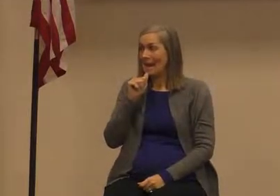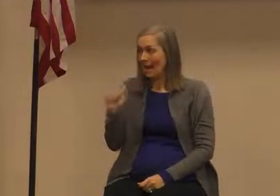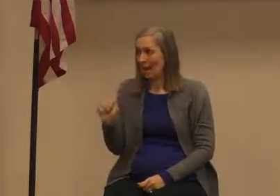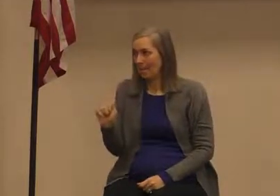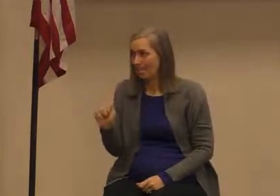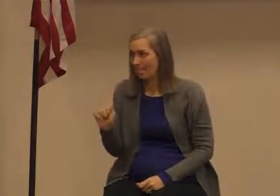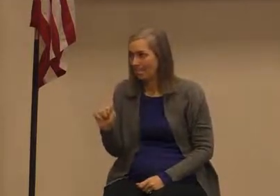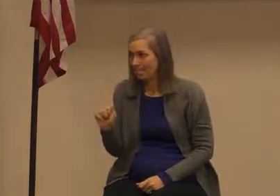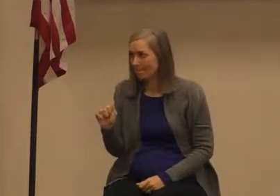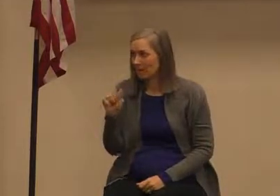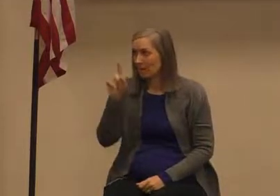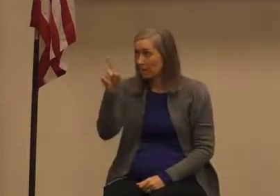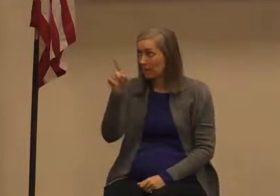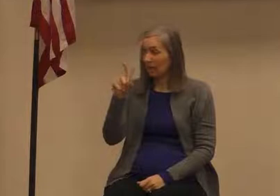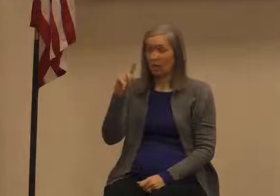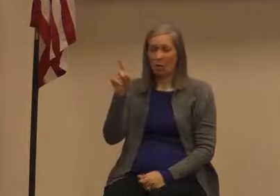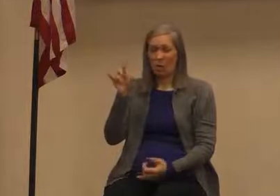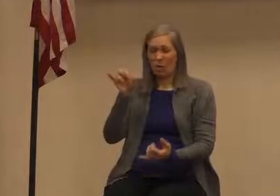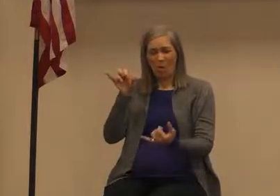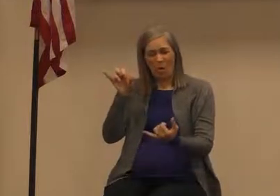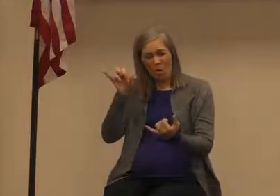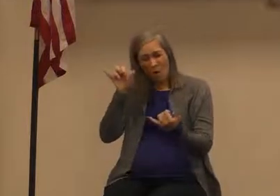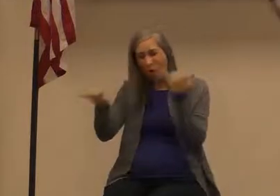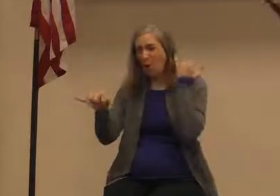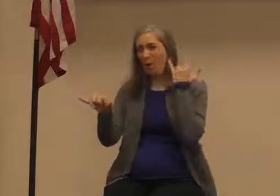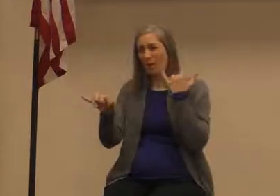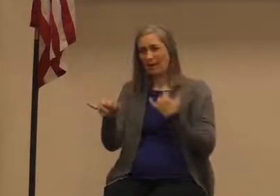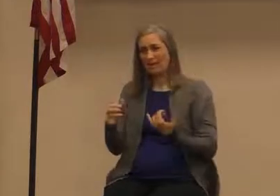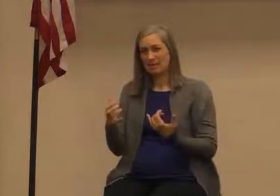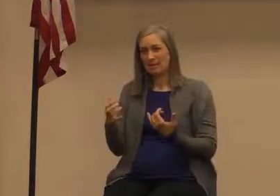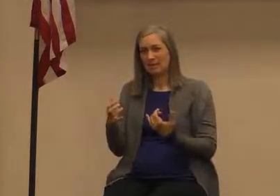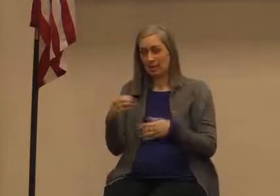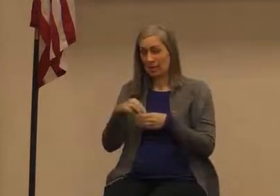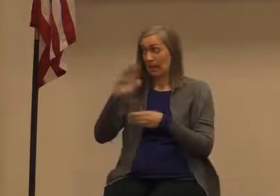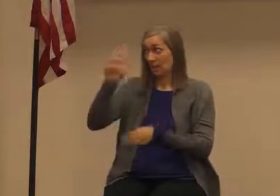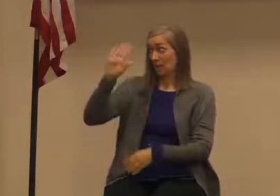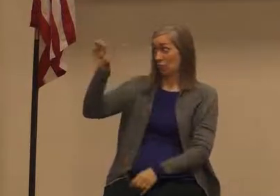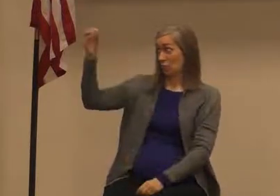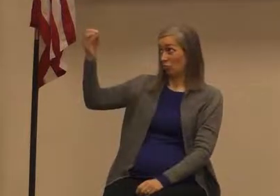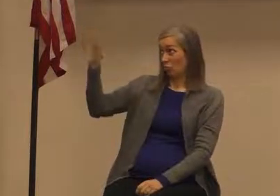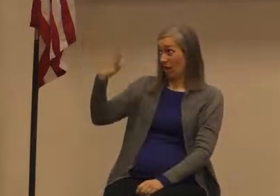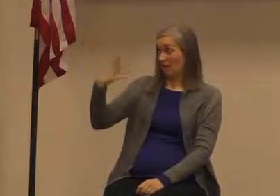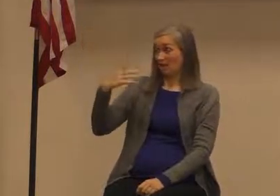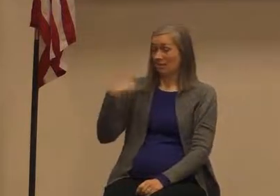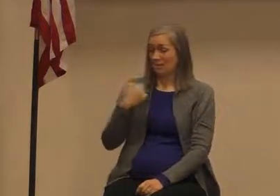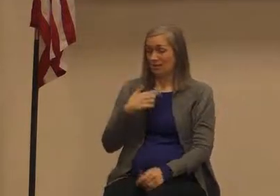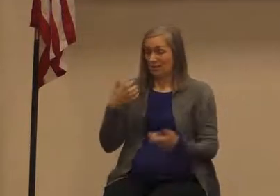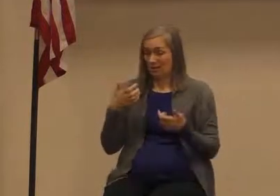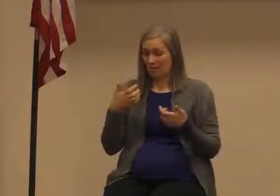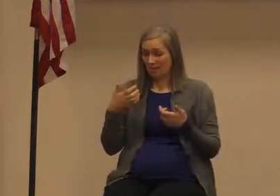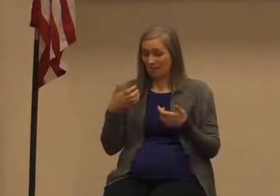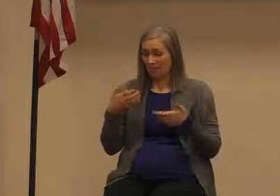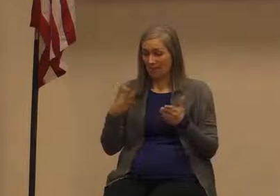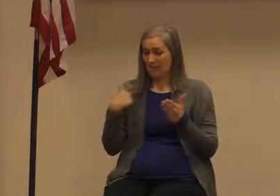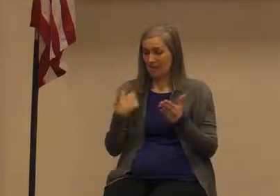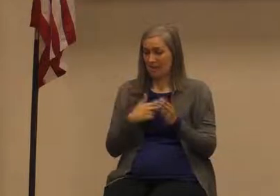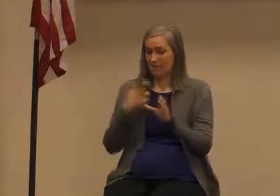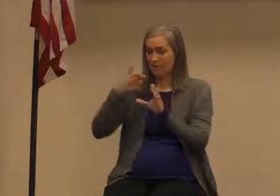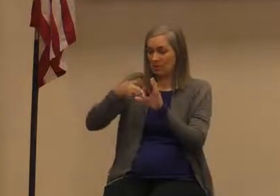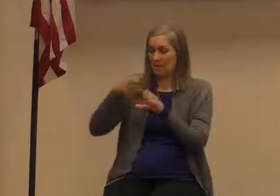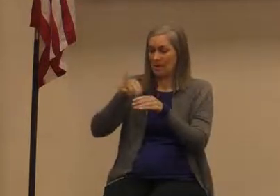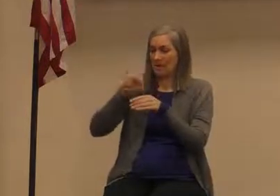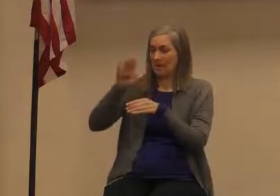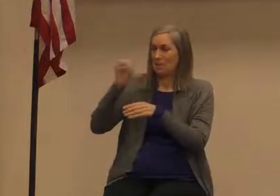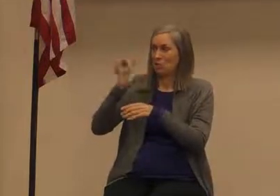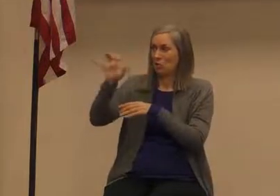always existed now he in his grace allows us to participate in that eternal nature he says hey if you believe in my son you will